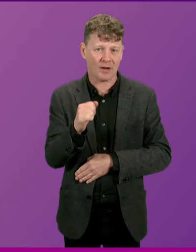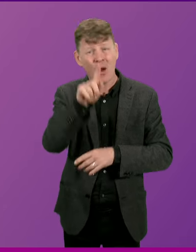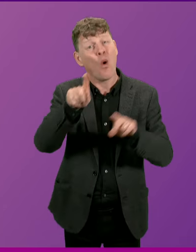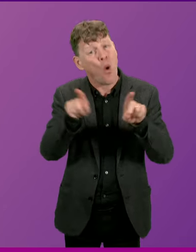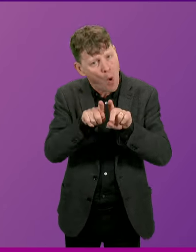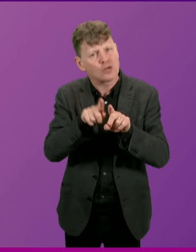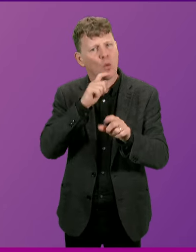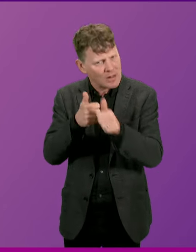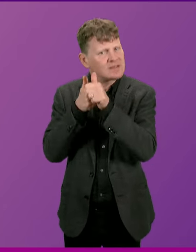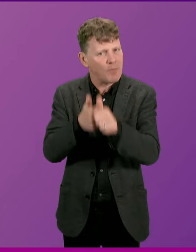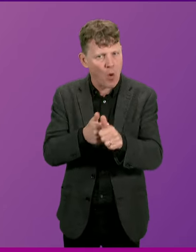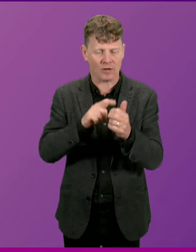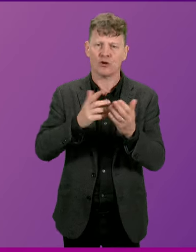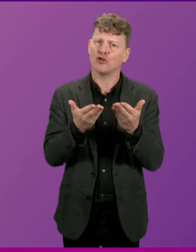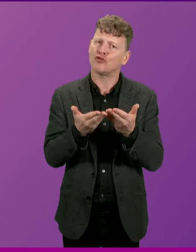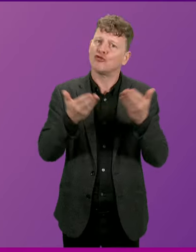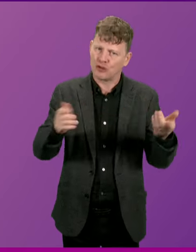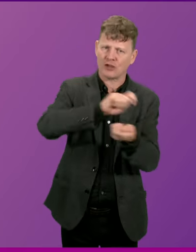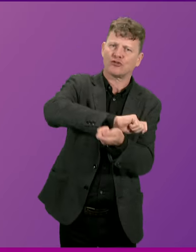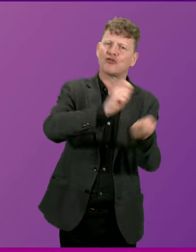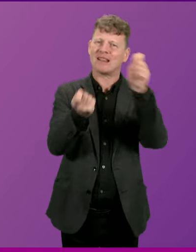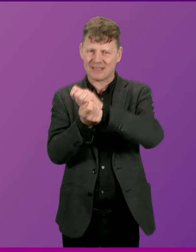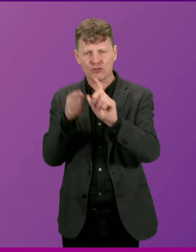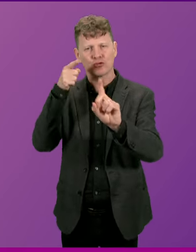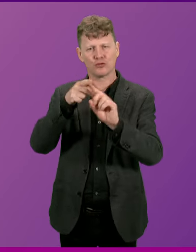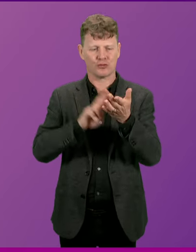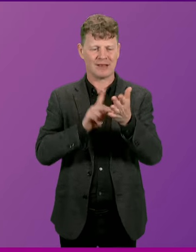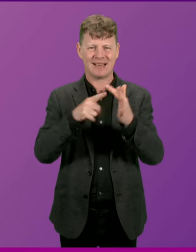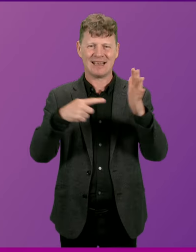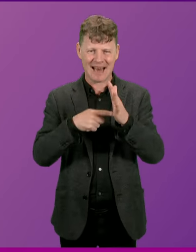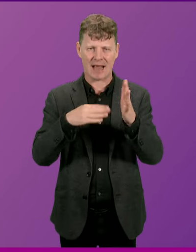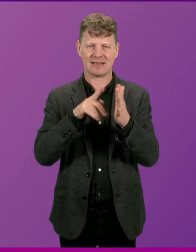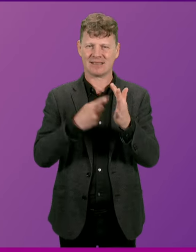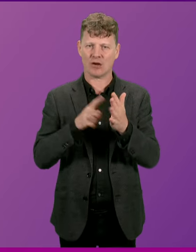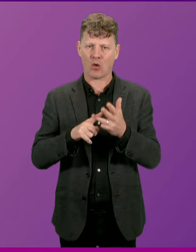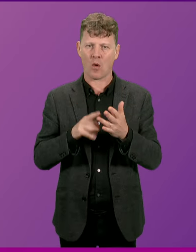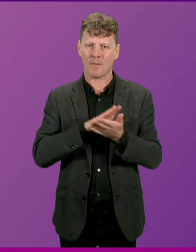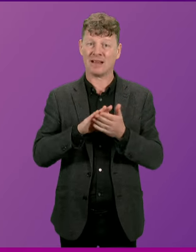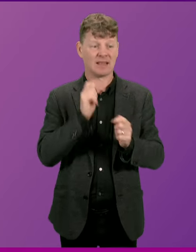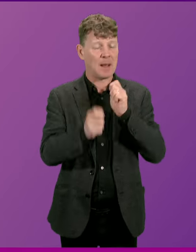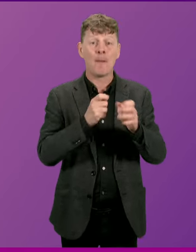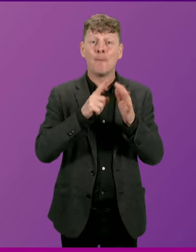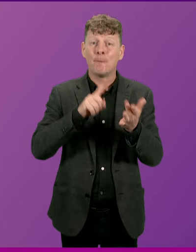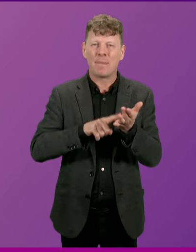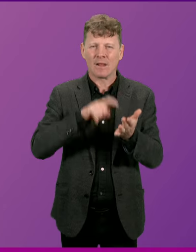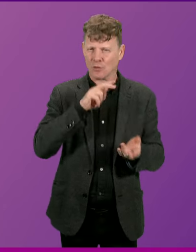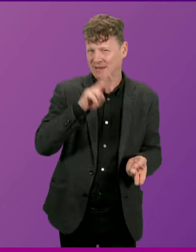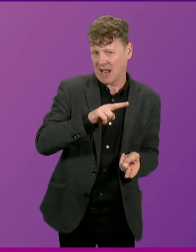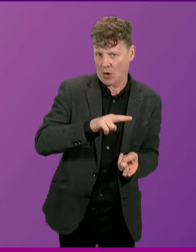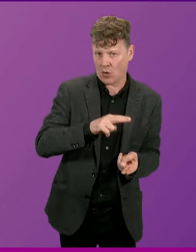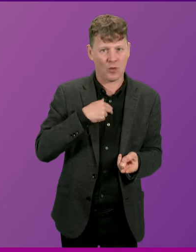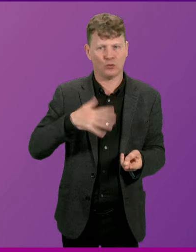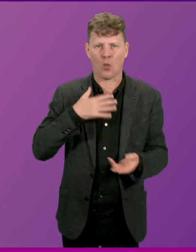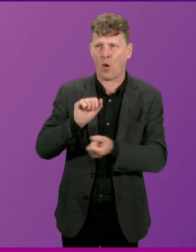the just transition to net zero. They'll keep bills down, they'll prevent us having to import costly oil